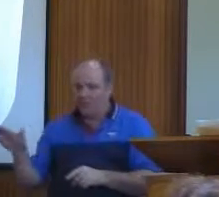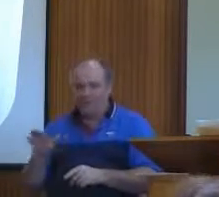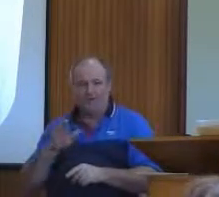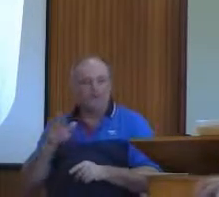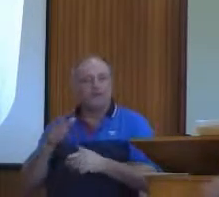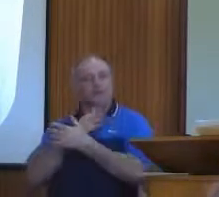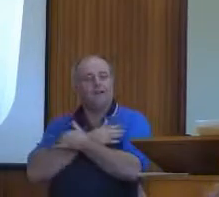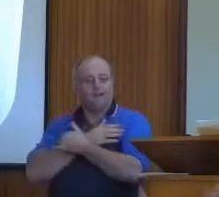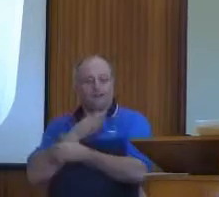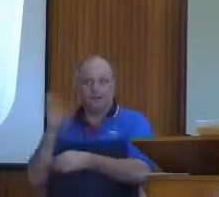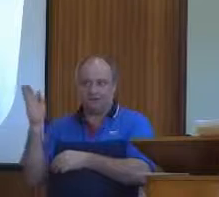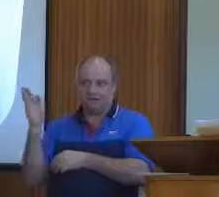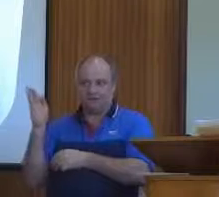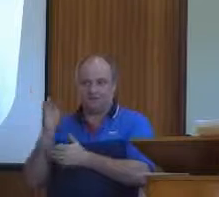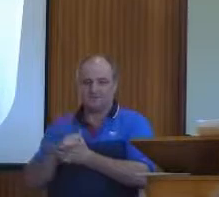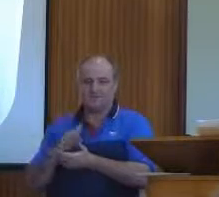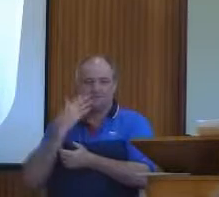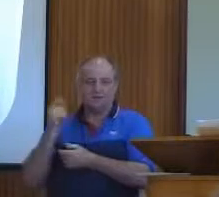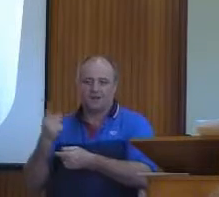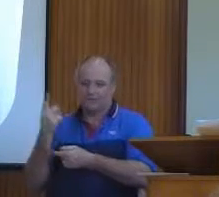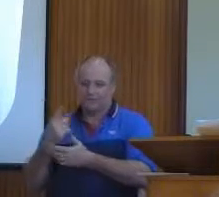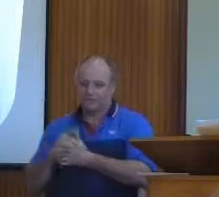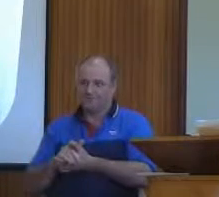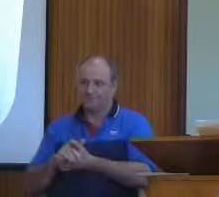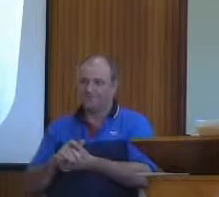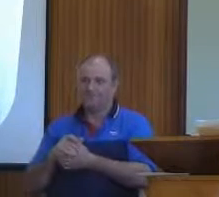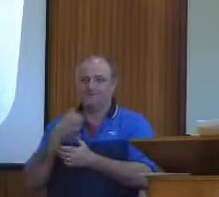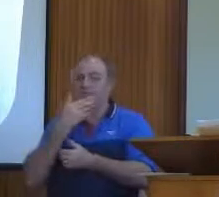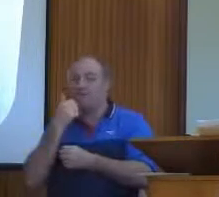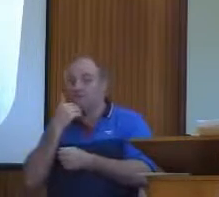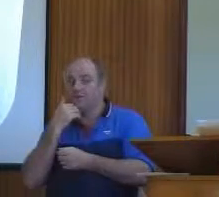No matter who we are. Handsome, rich, or whatever.